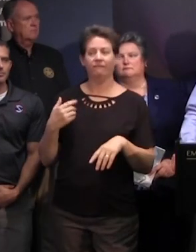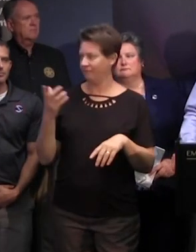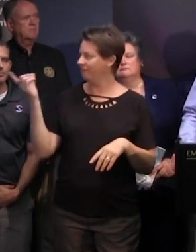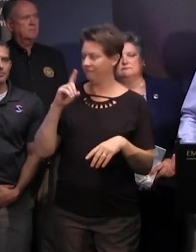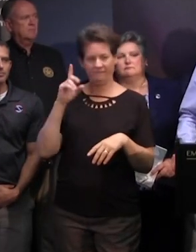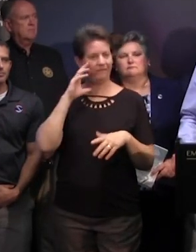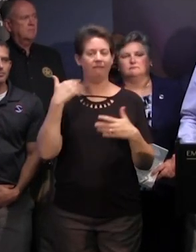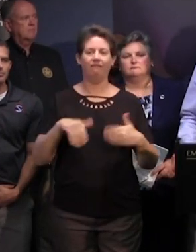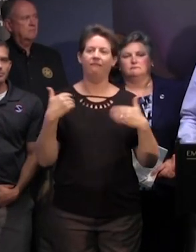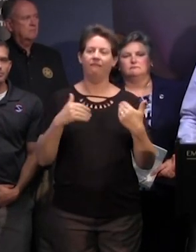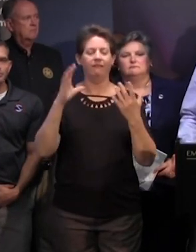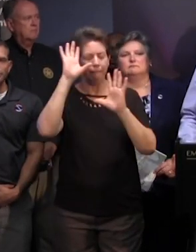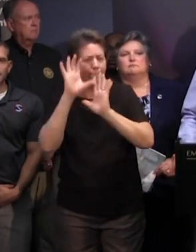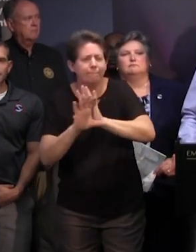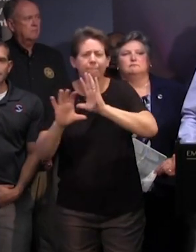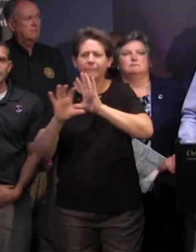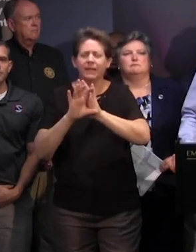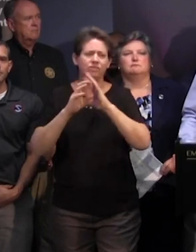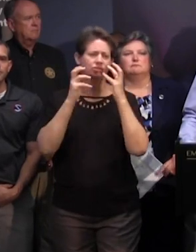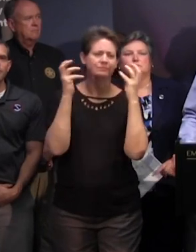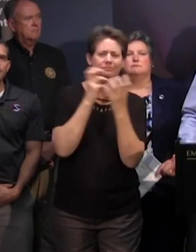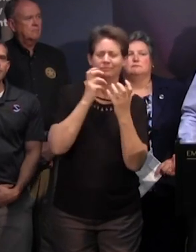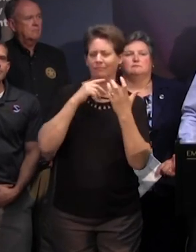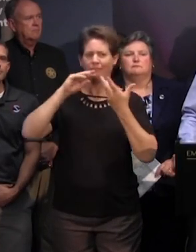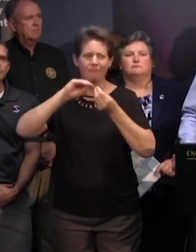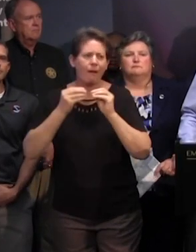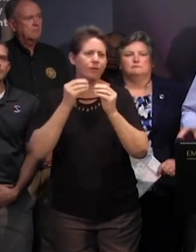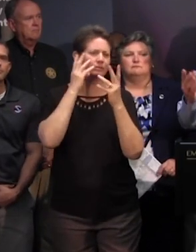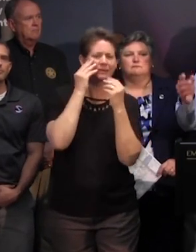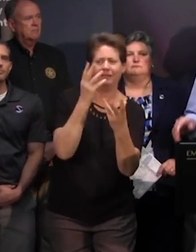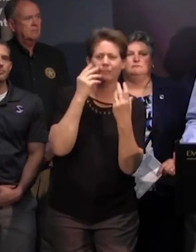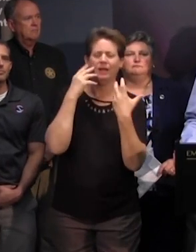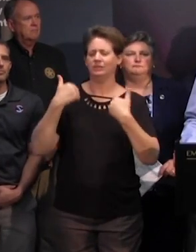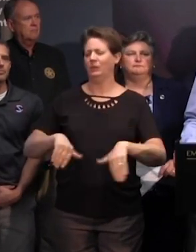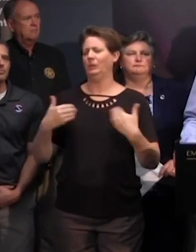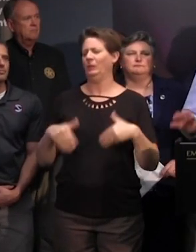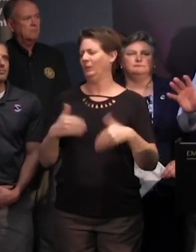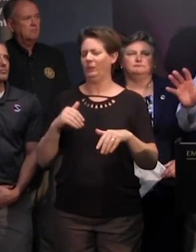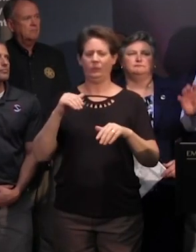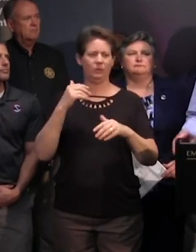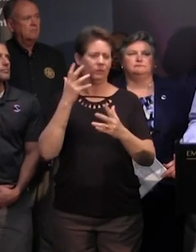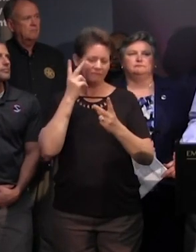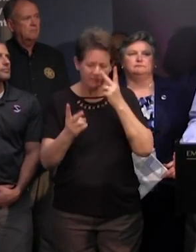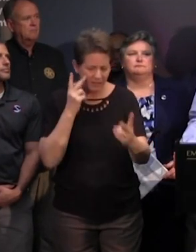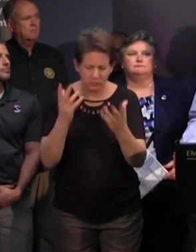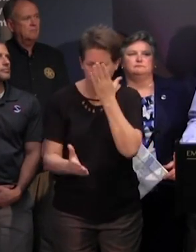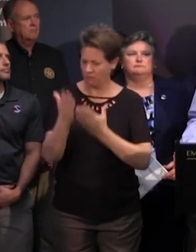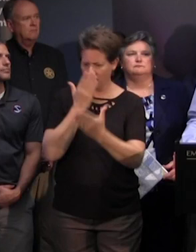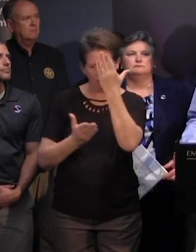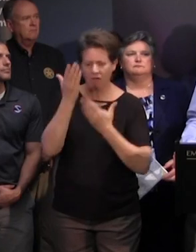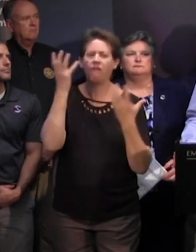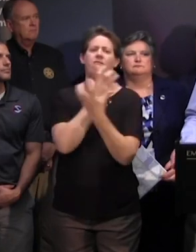so they've got all sorts of illustrations and facts and figures and uh say illustrations that showed exactly uh